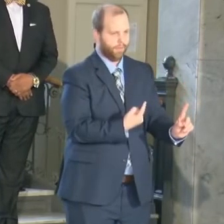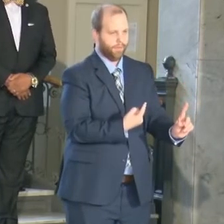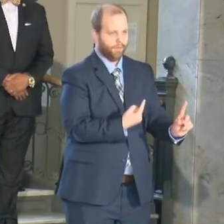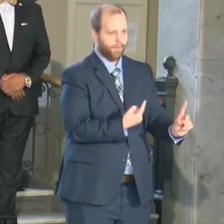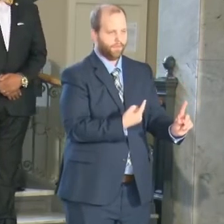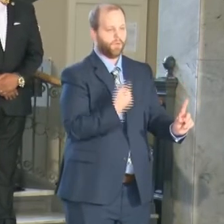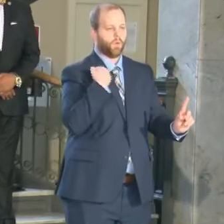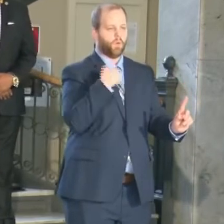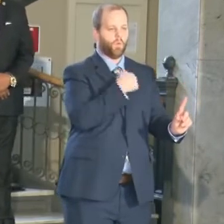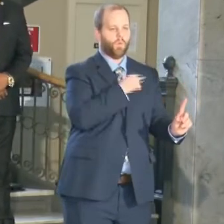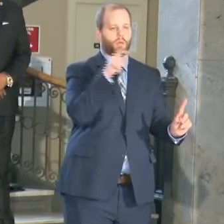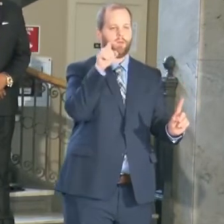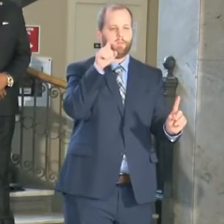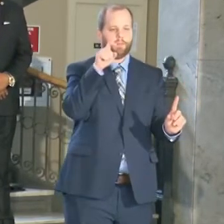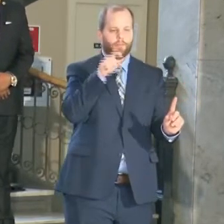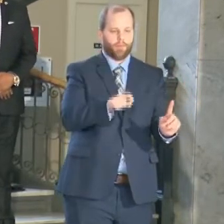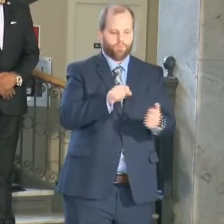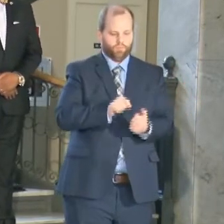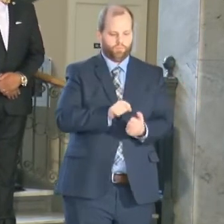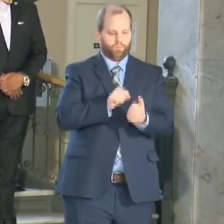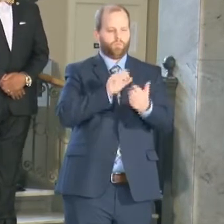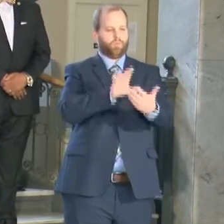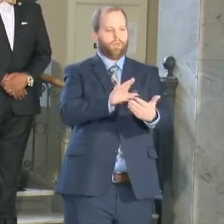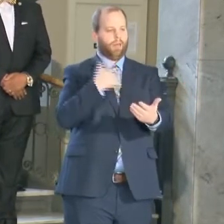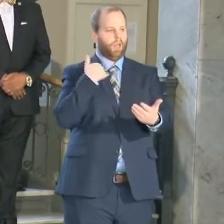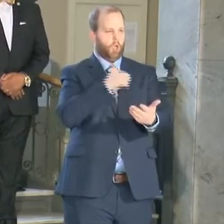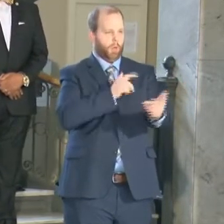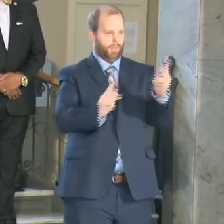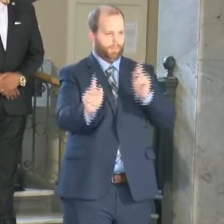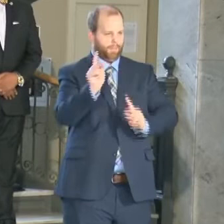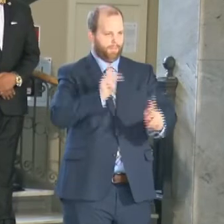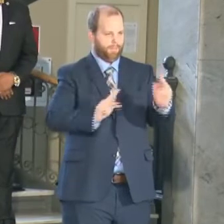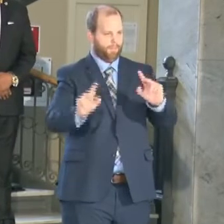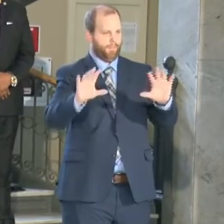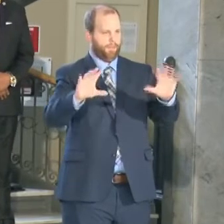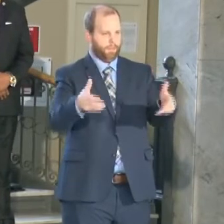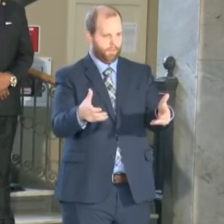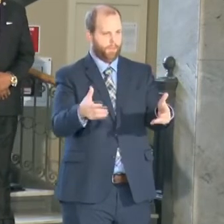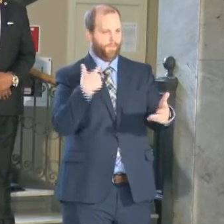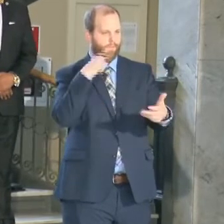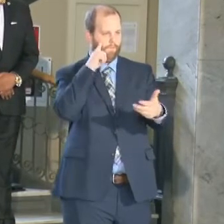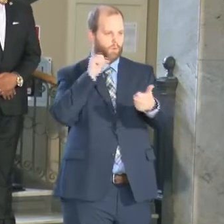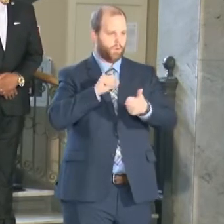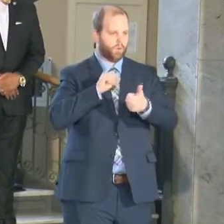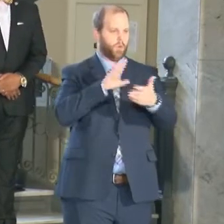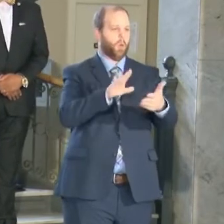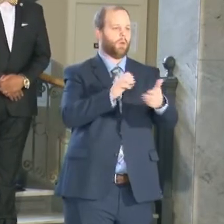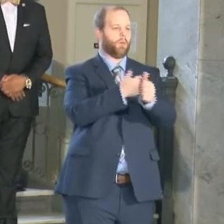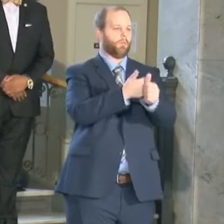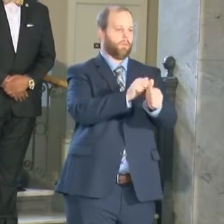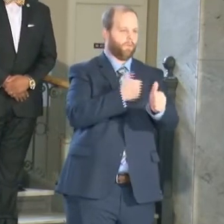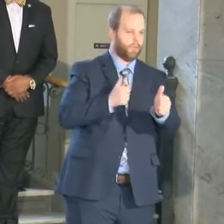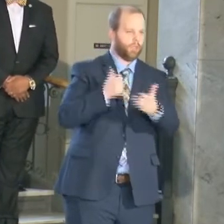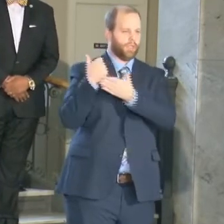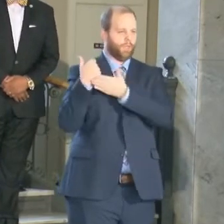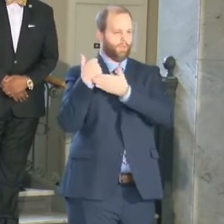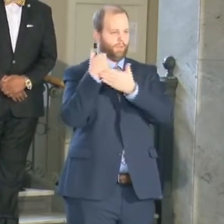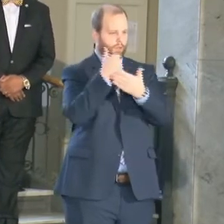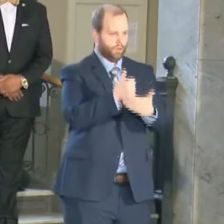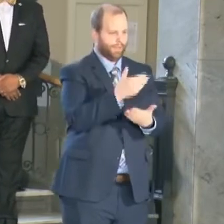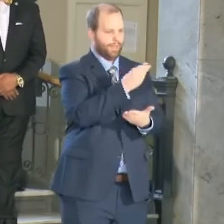have to address our people to ensure that we are focused on prevention intervention and treatment that address the systemic and the root causes